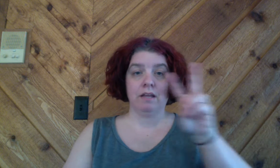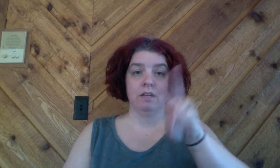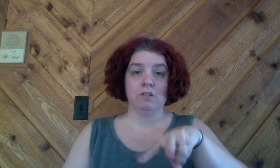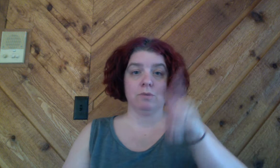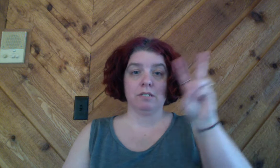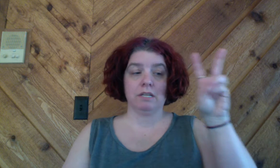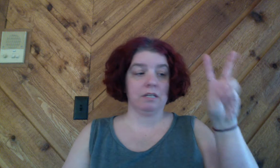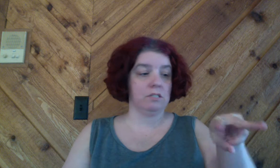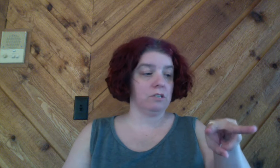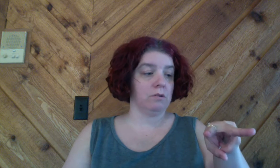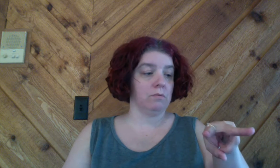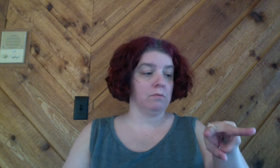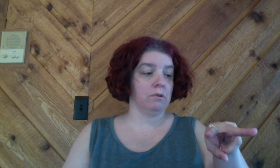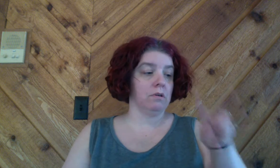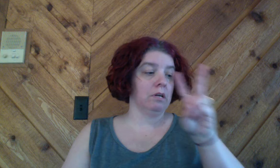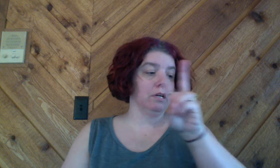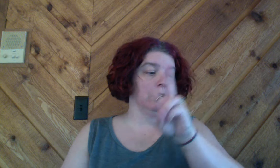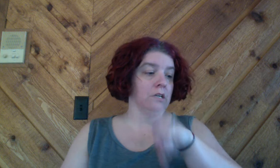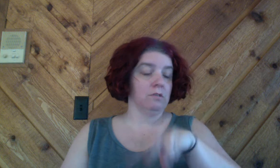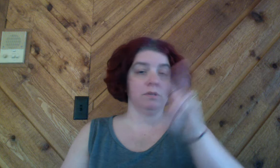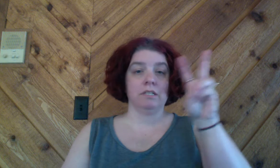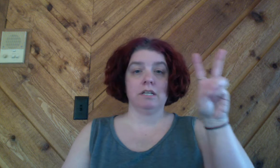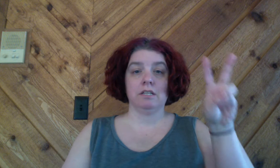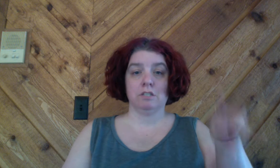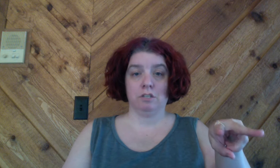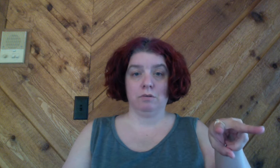22 22 22